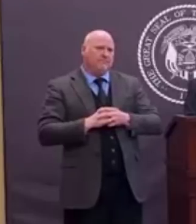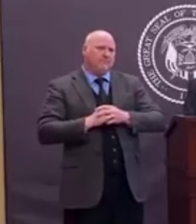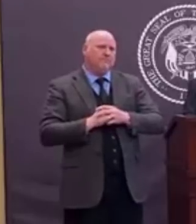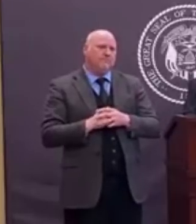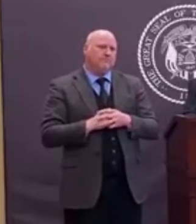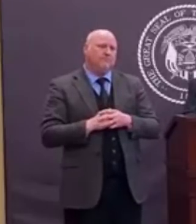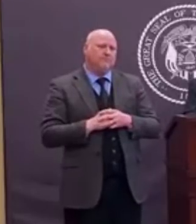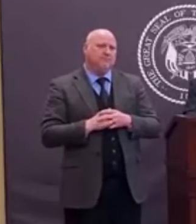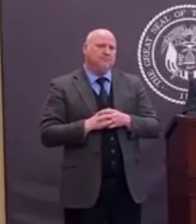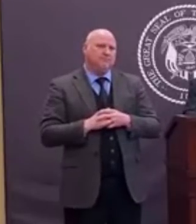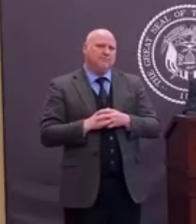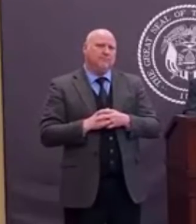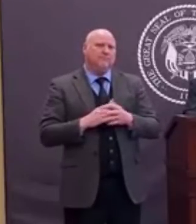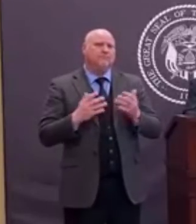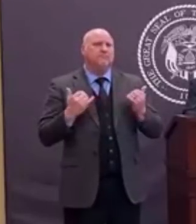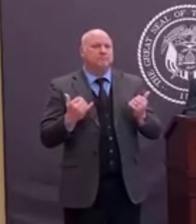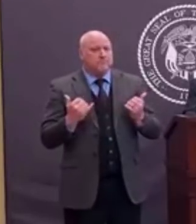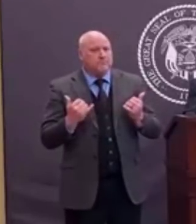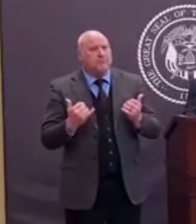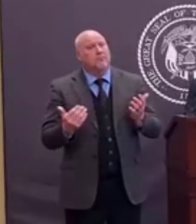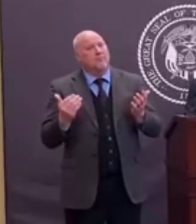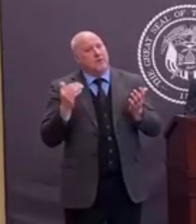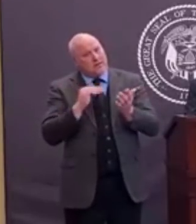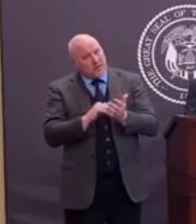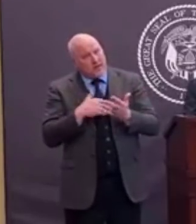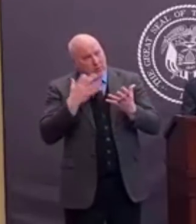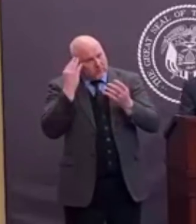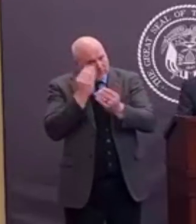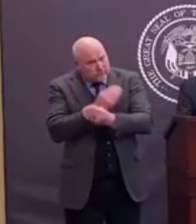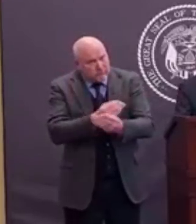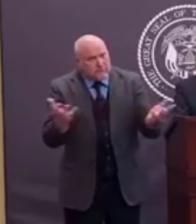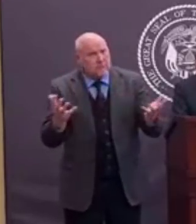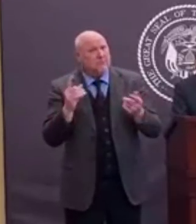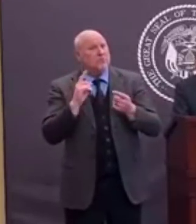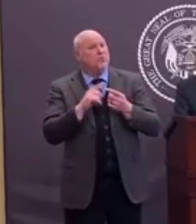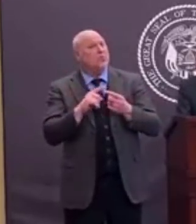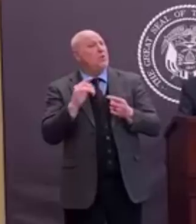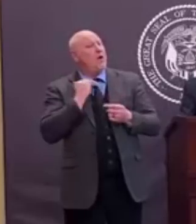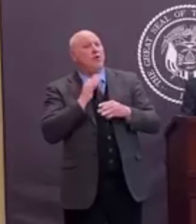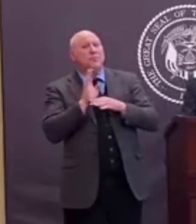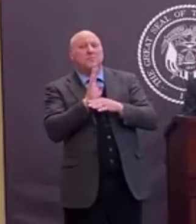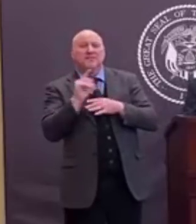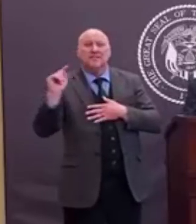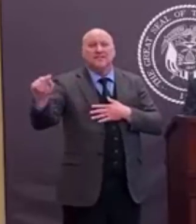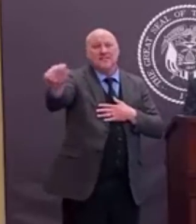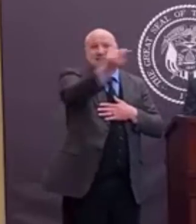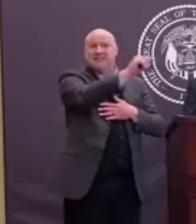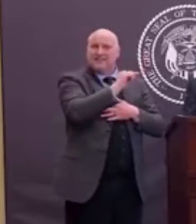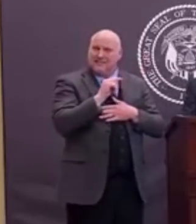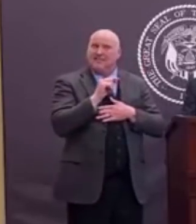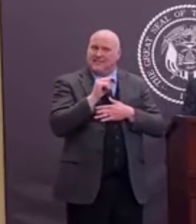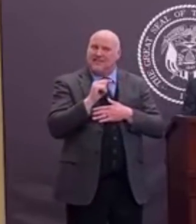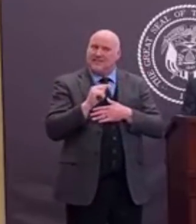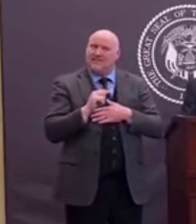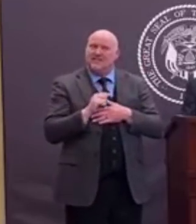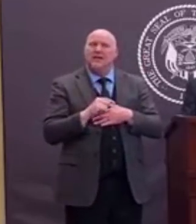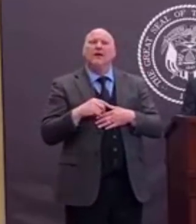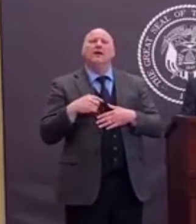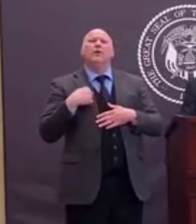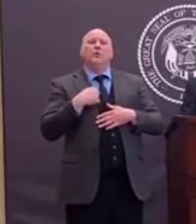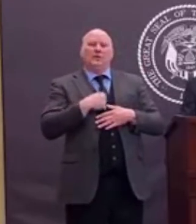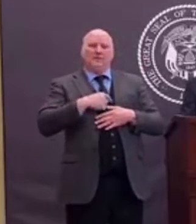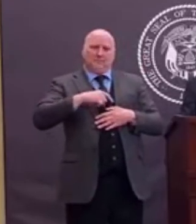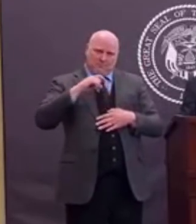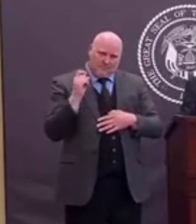Again, let me just say to our business people, our for-profit as well as our nonprofit, we need to make sure that you do